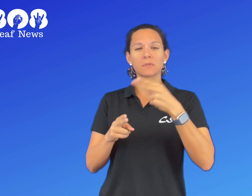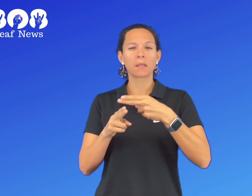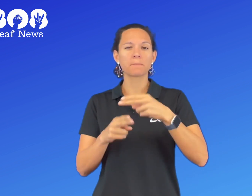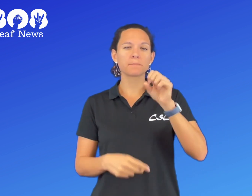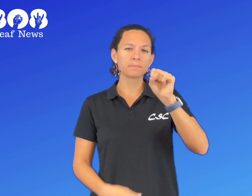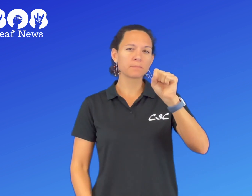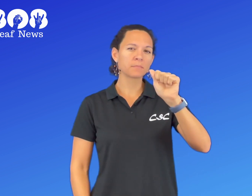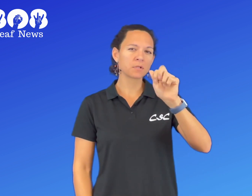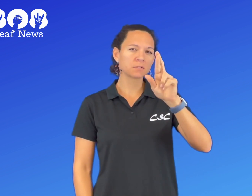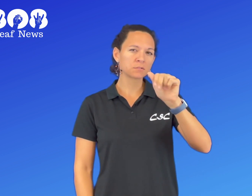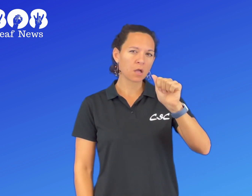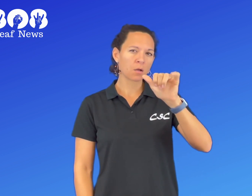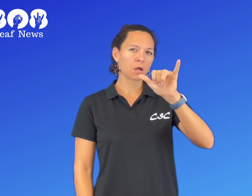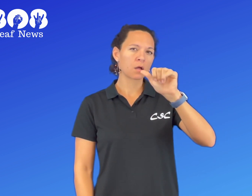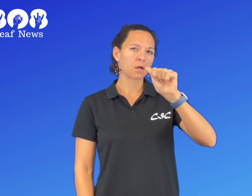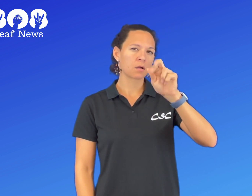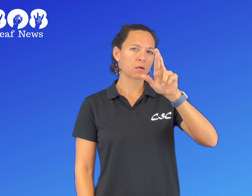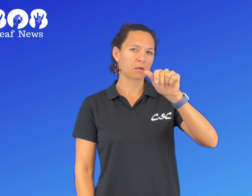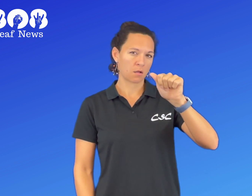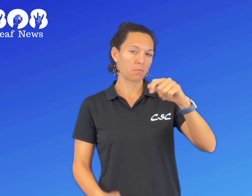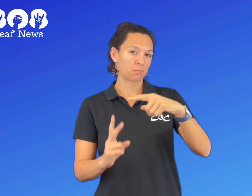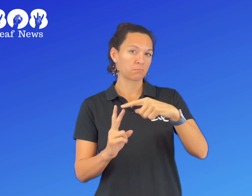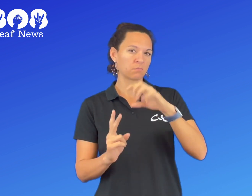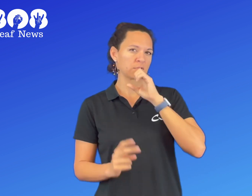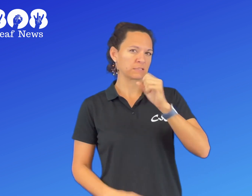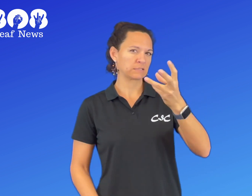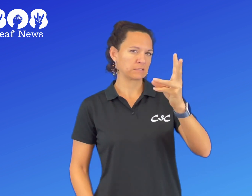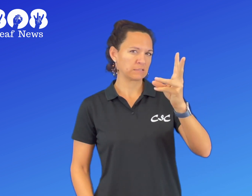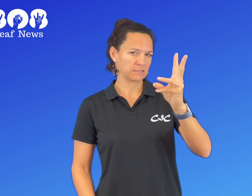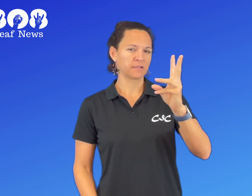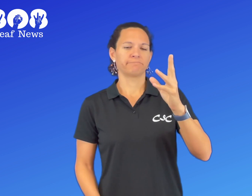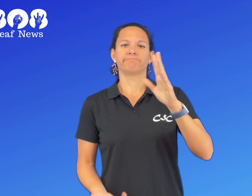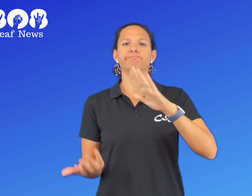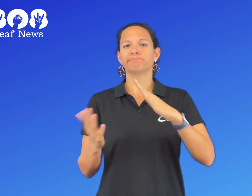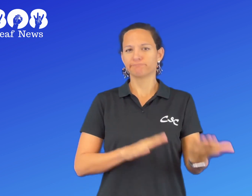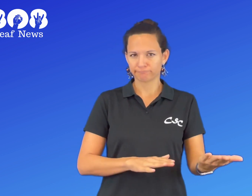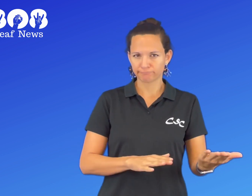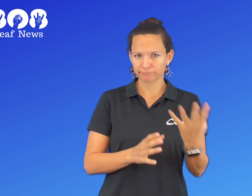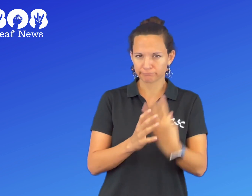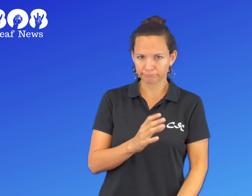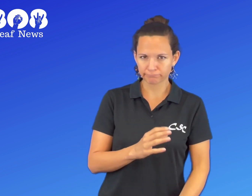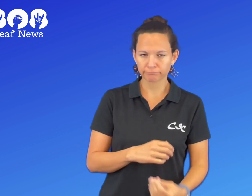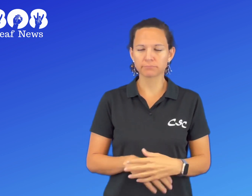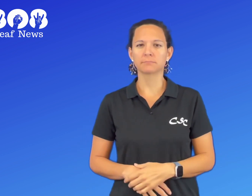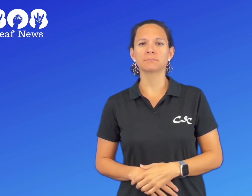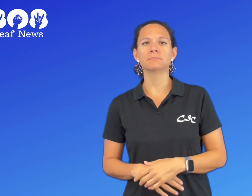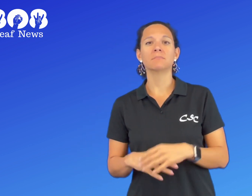Sarah Yara, age 16, has passed away. The family